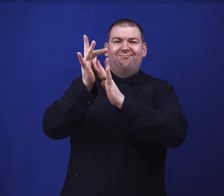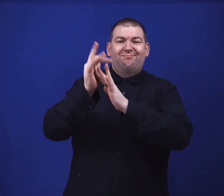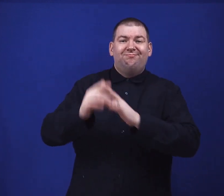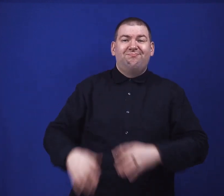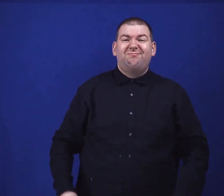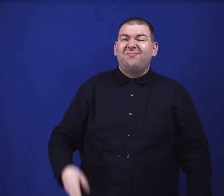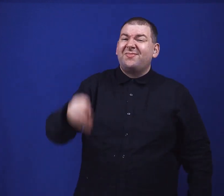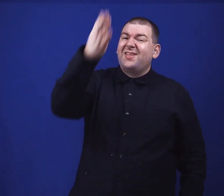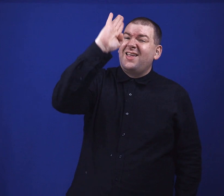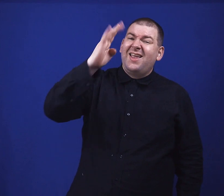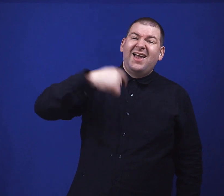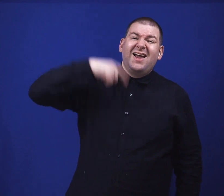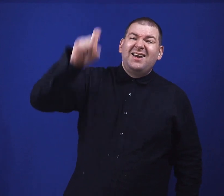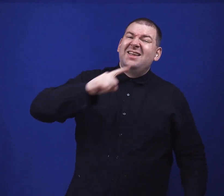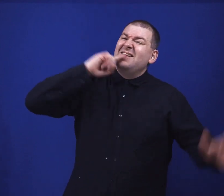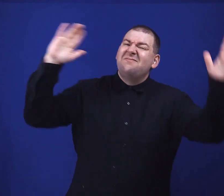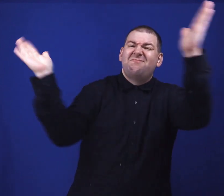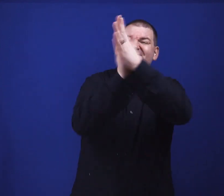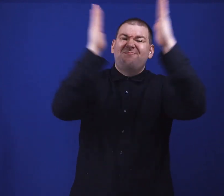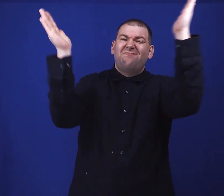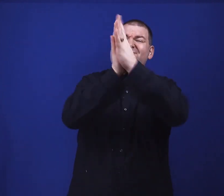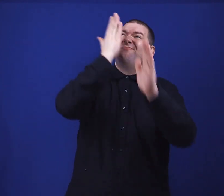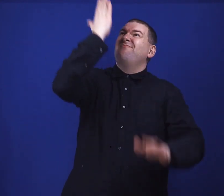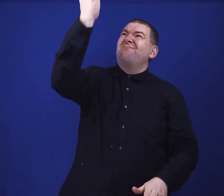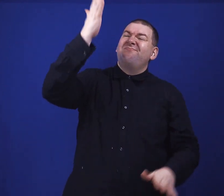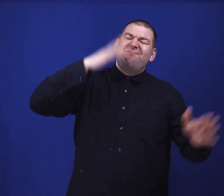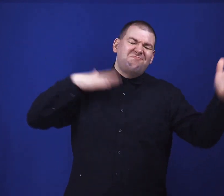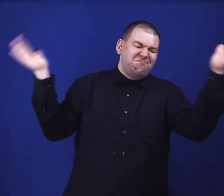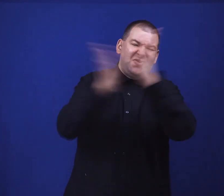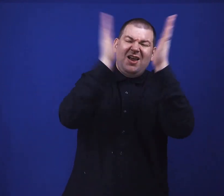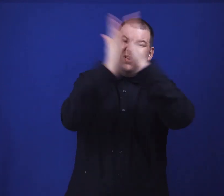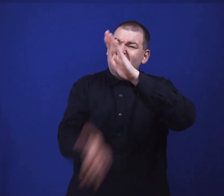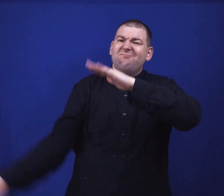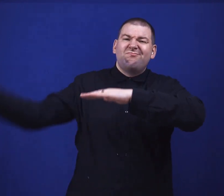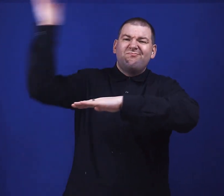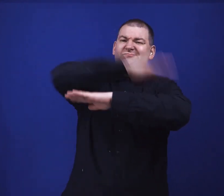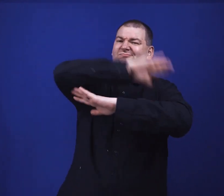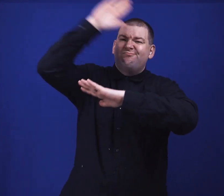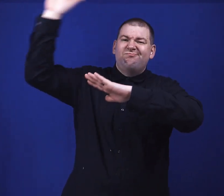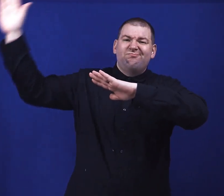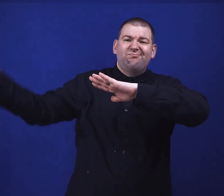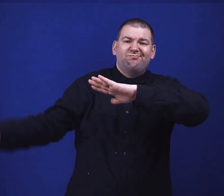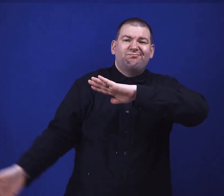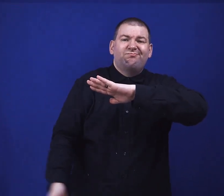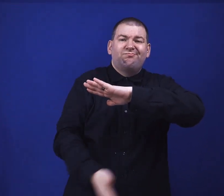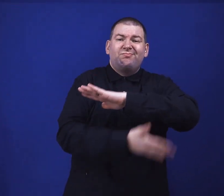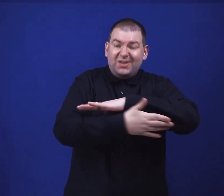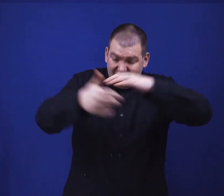his faith God, I've praised you and I'll praise you still